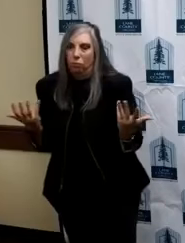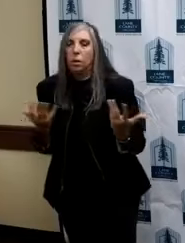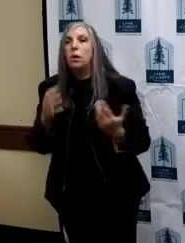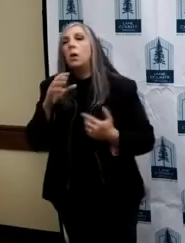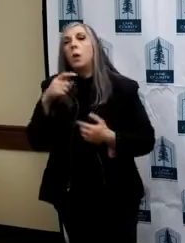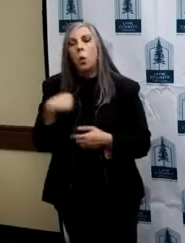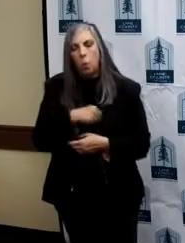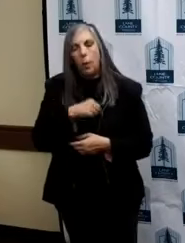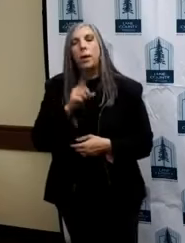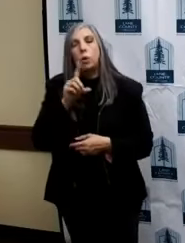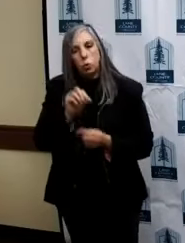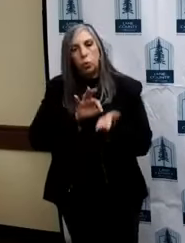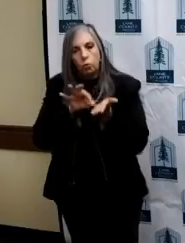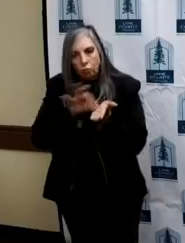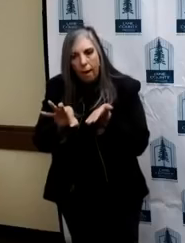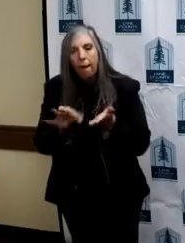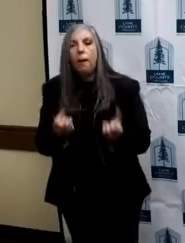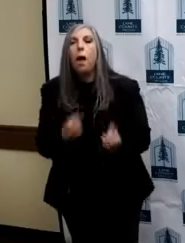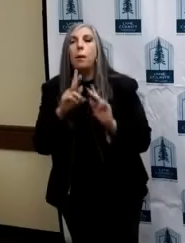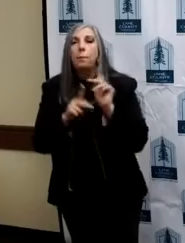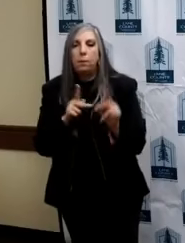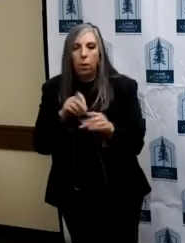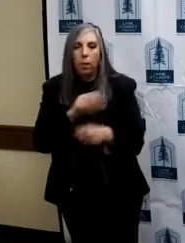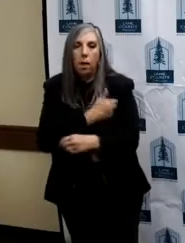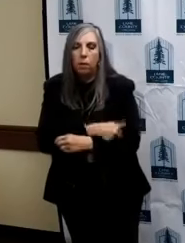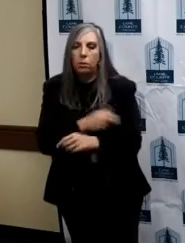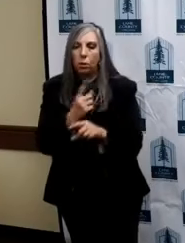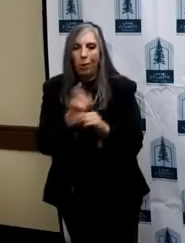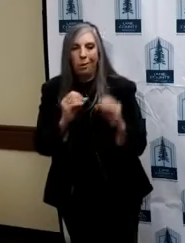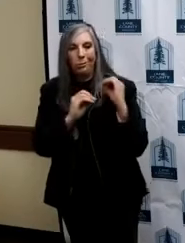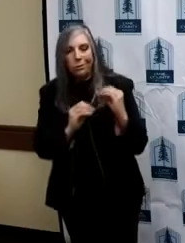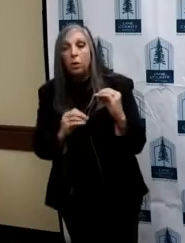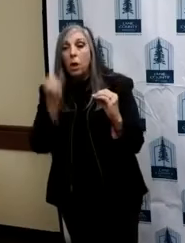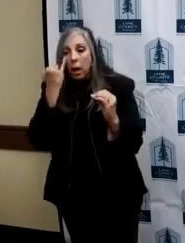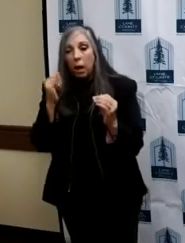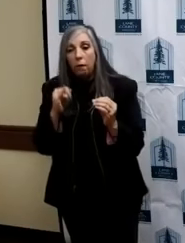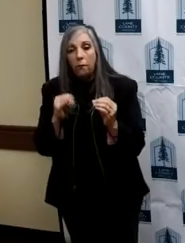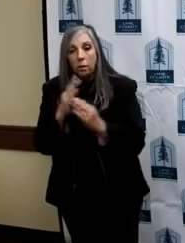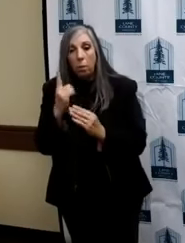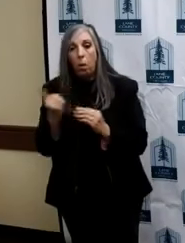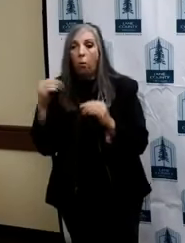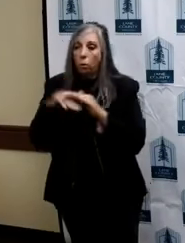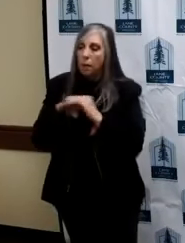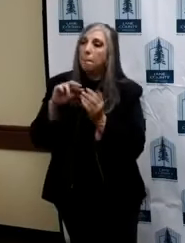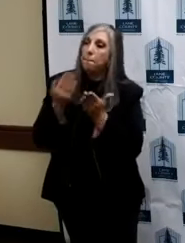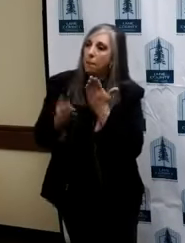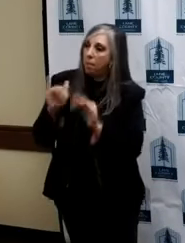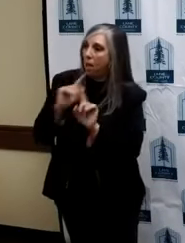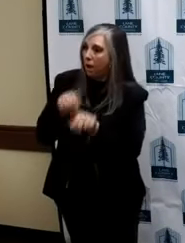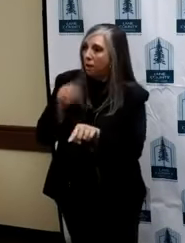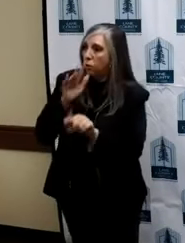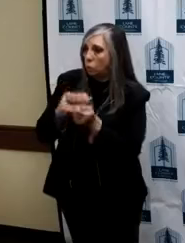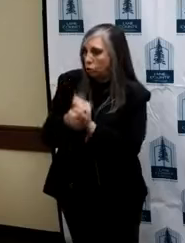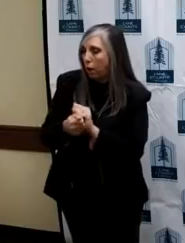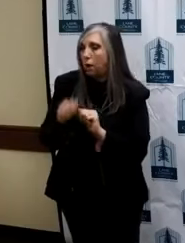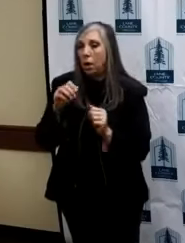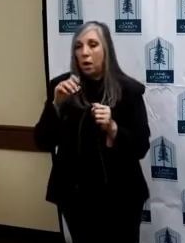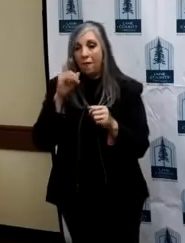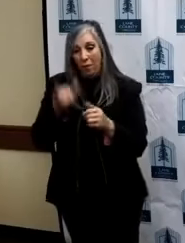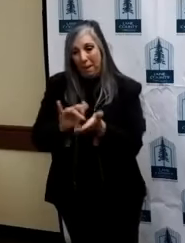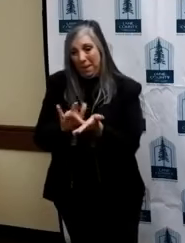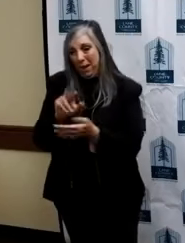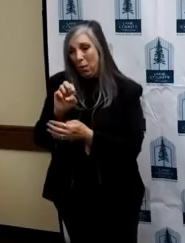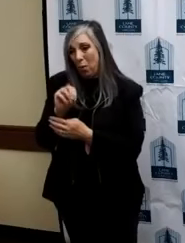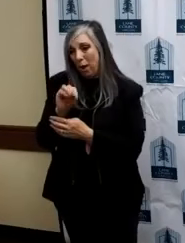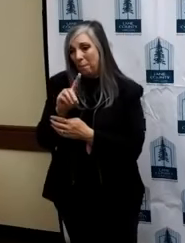Certainly we are tracking that number and if something changes, that may change as well. As far as thoughts on remdesivir,